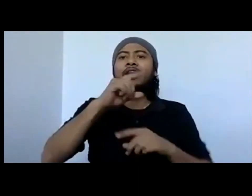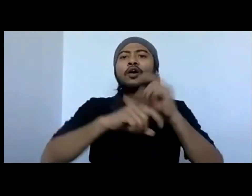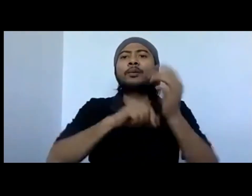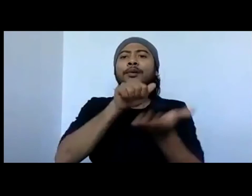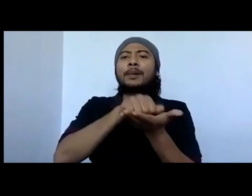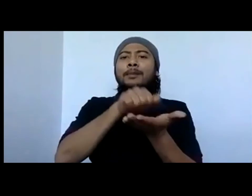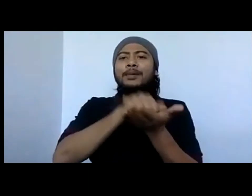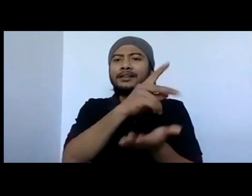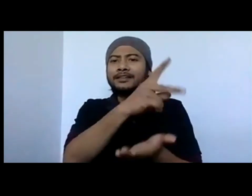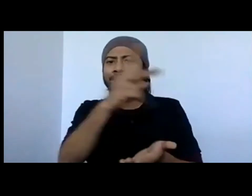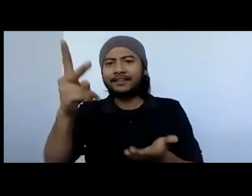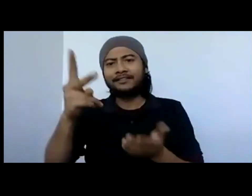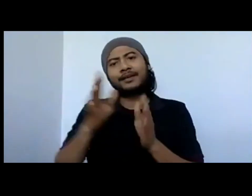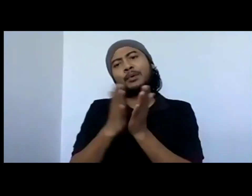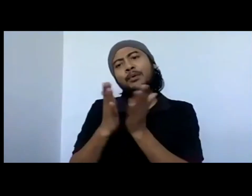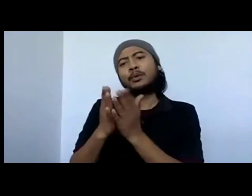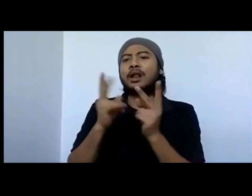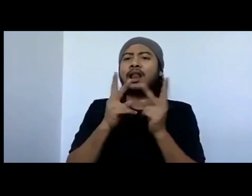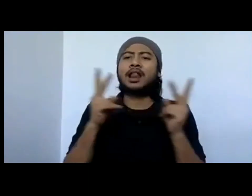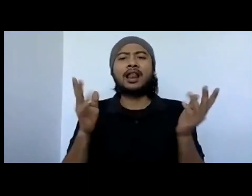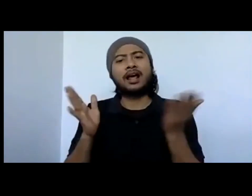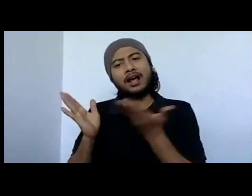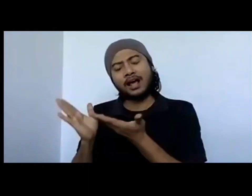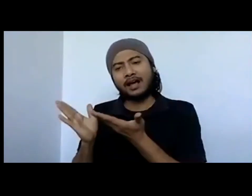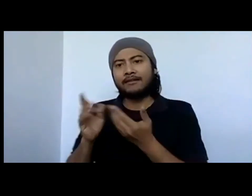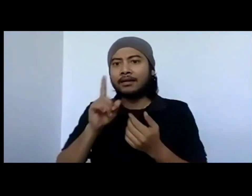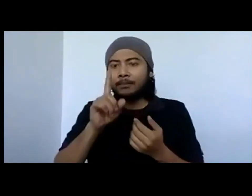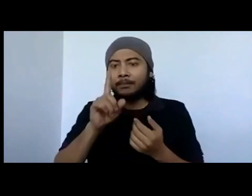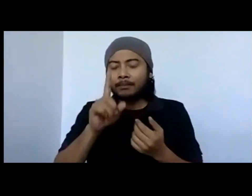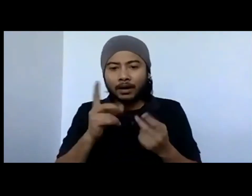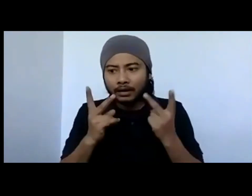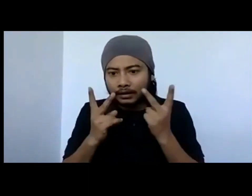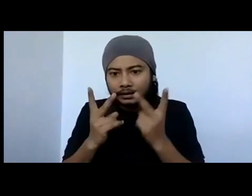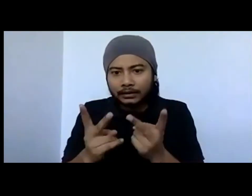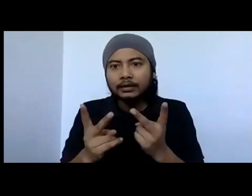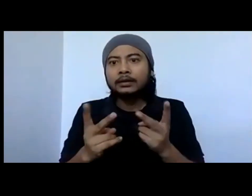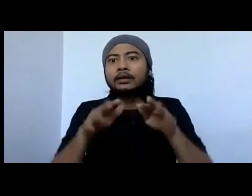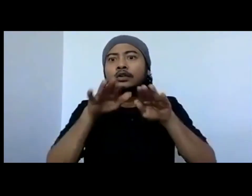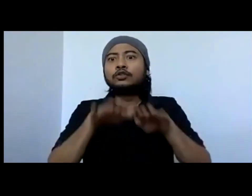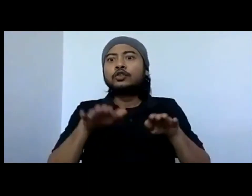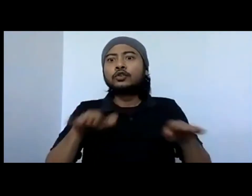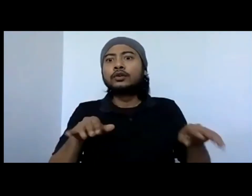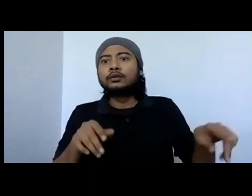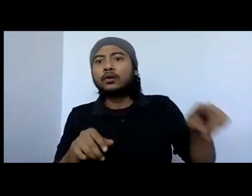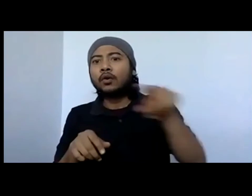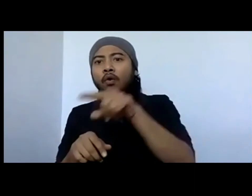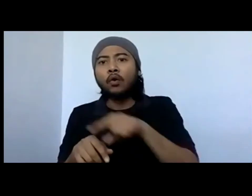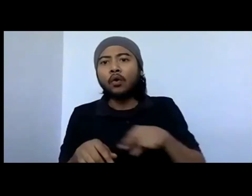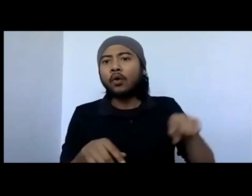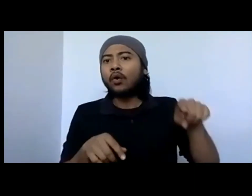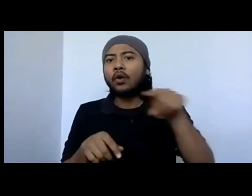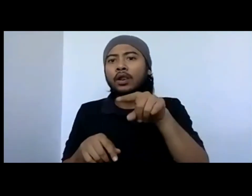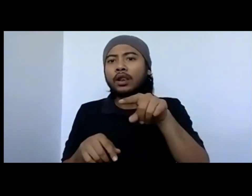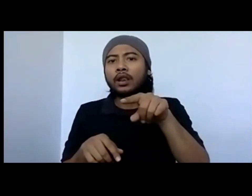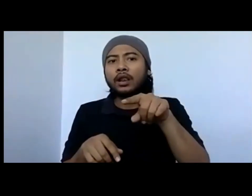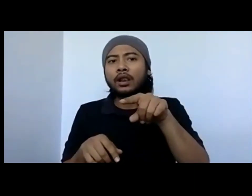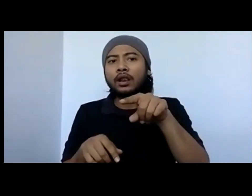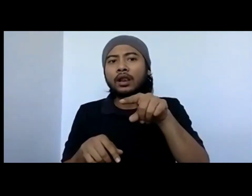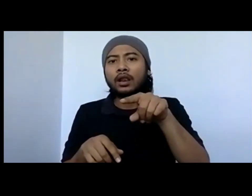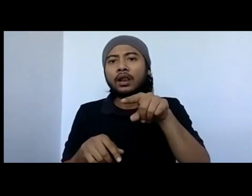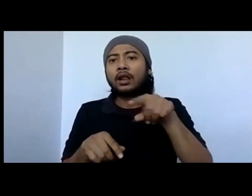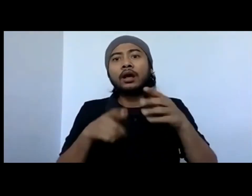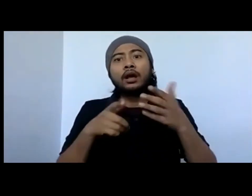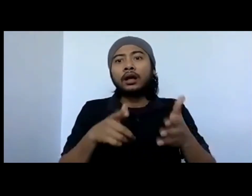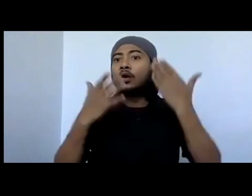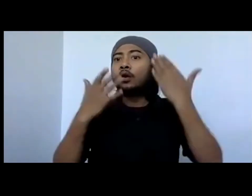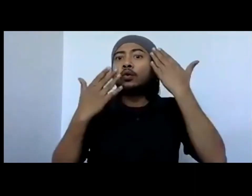we noticed that our children have no access, literally no access to children from our very own country, knowing